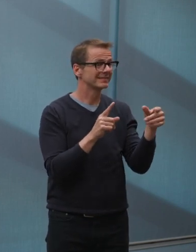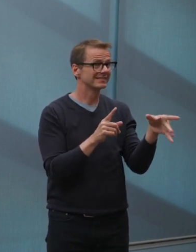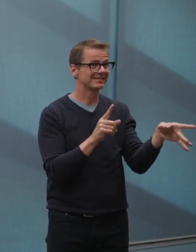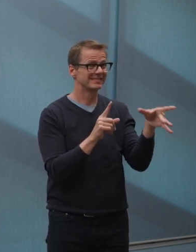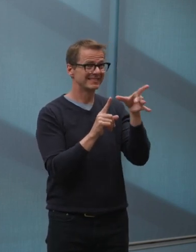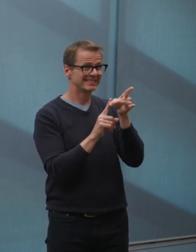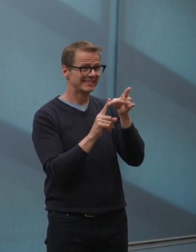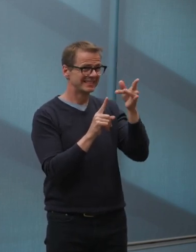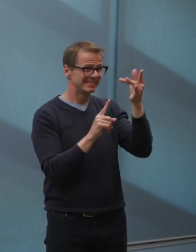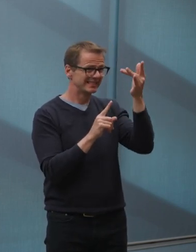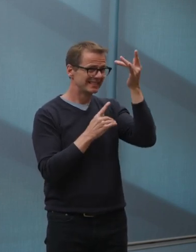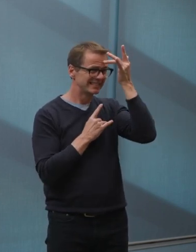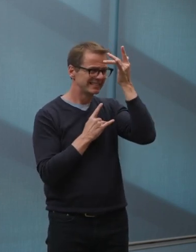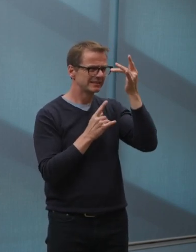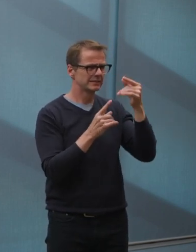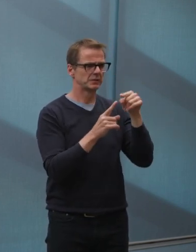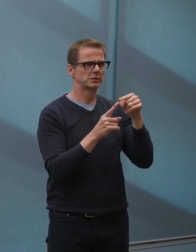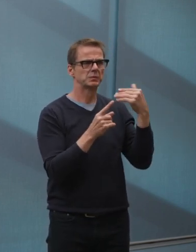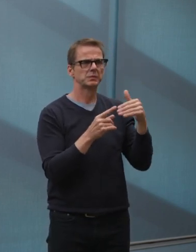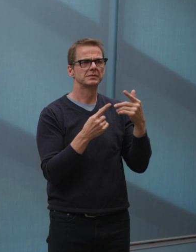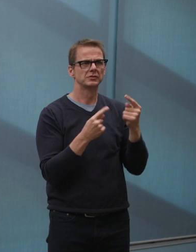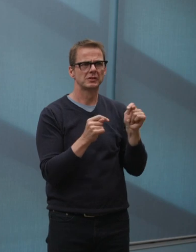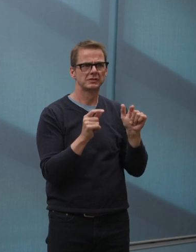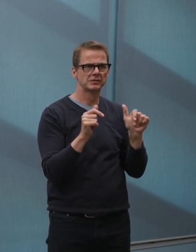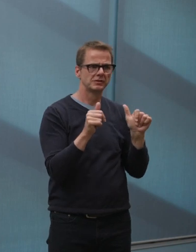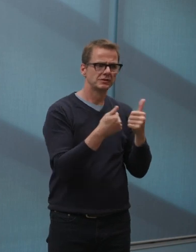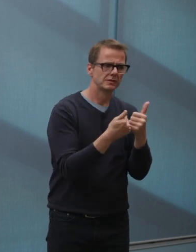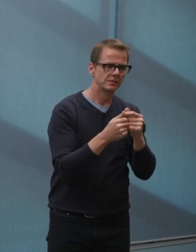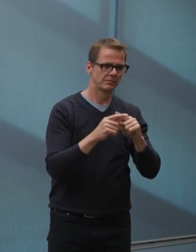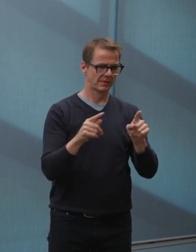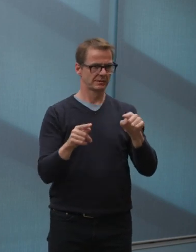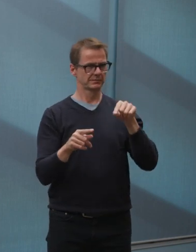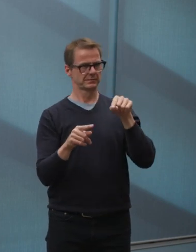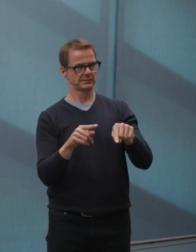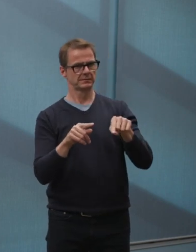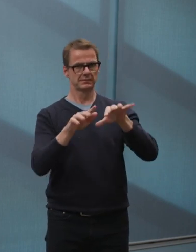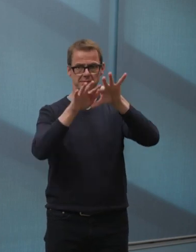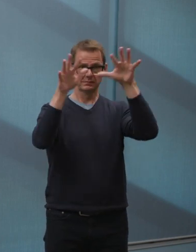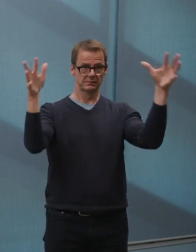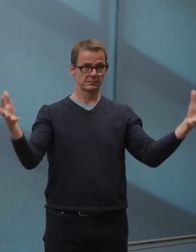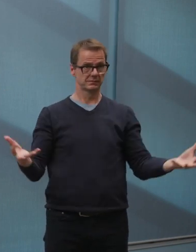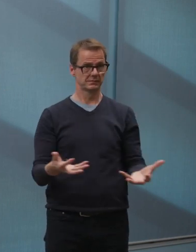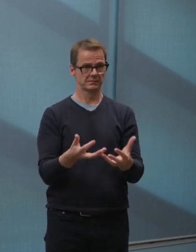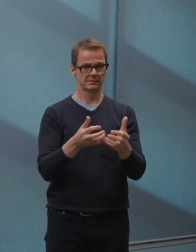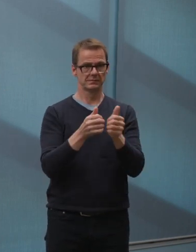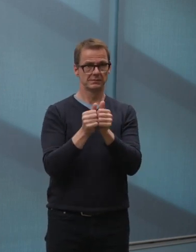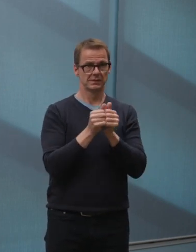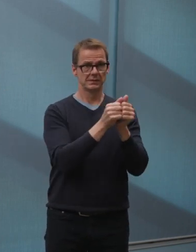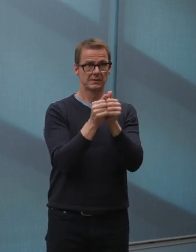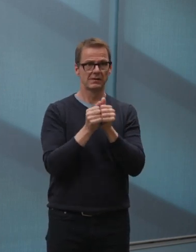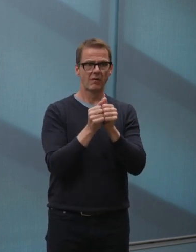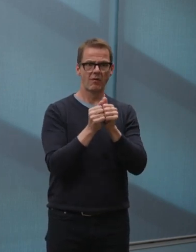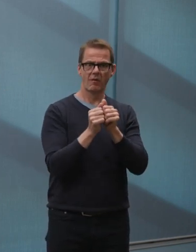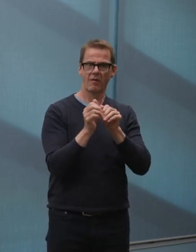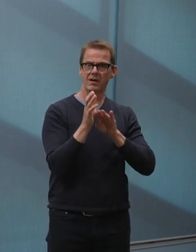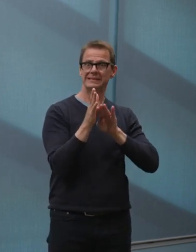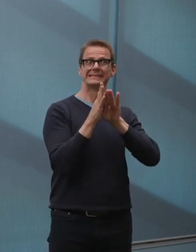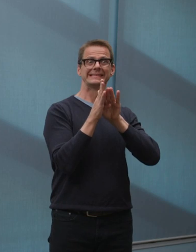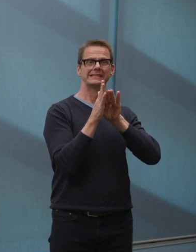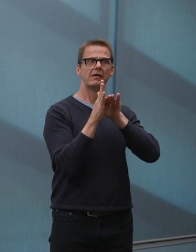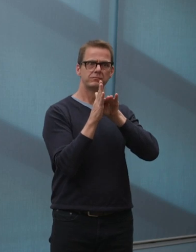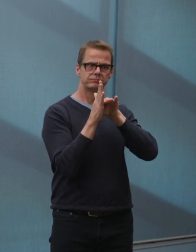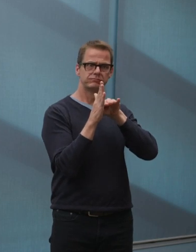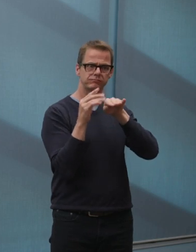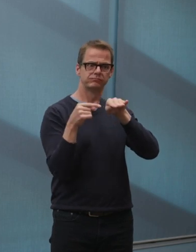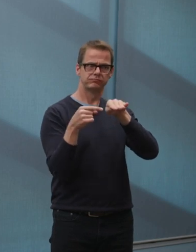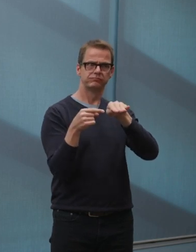We are also seeing people practice physical distancing while outside, enjoying our streets and our parks. We are seeing good compliance with